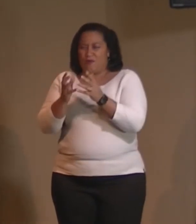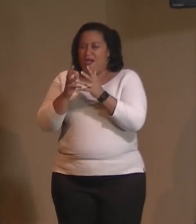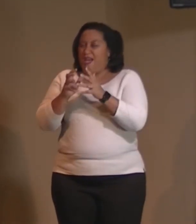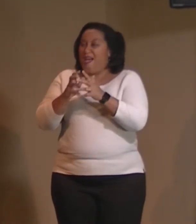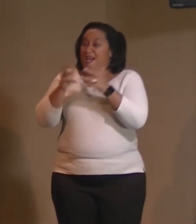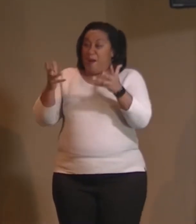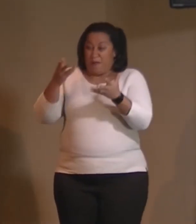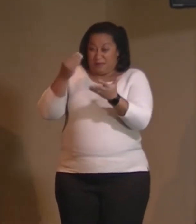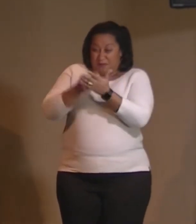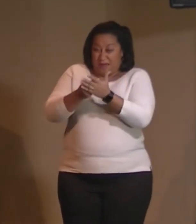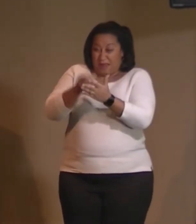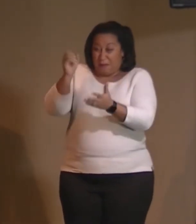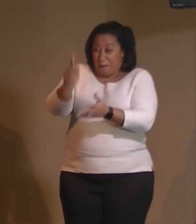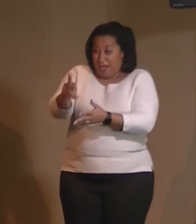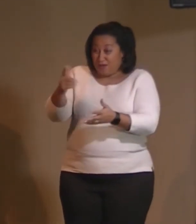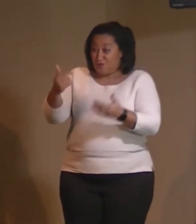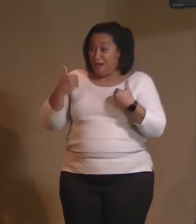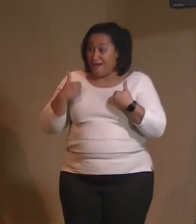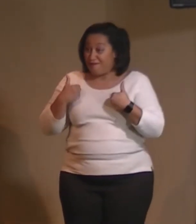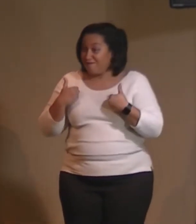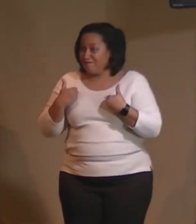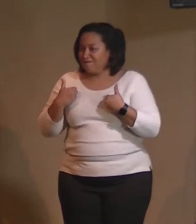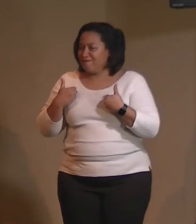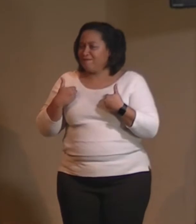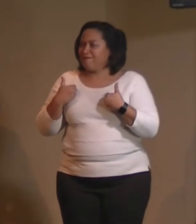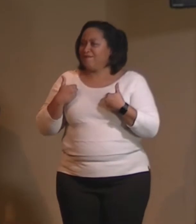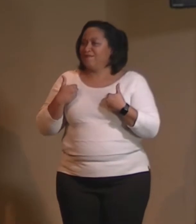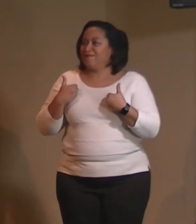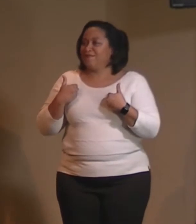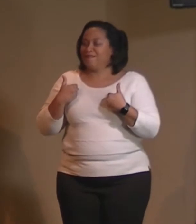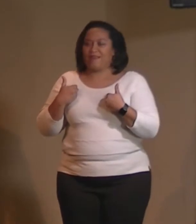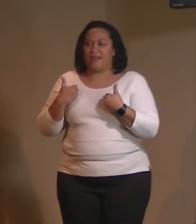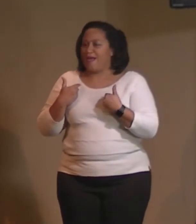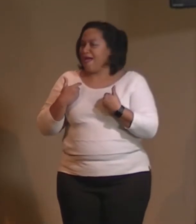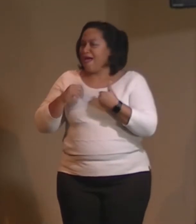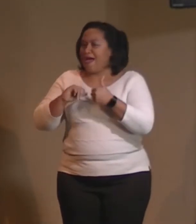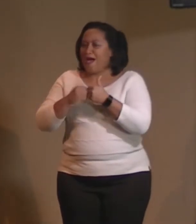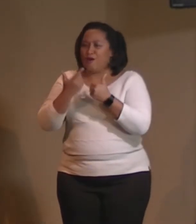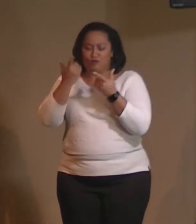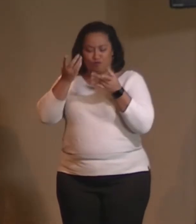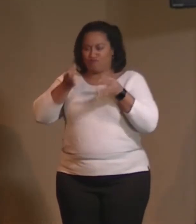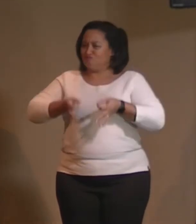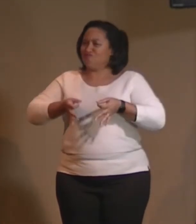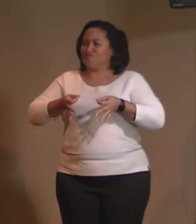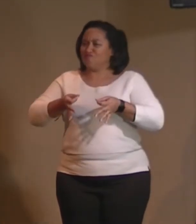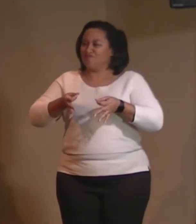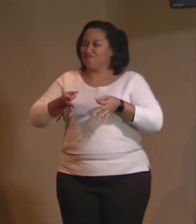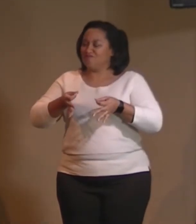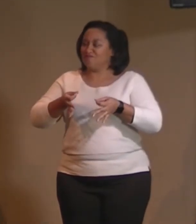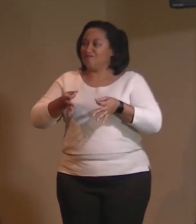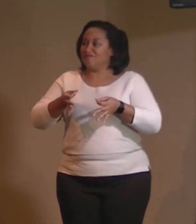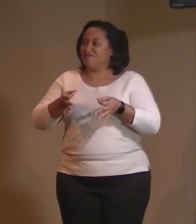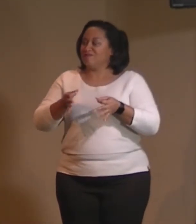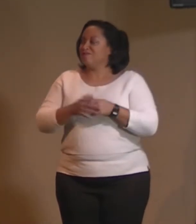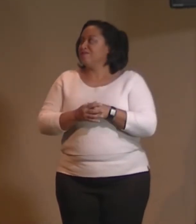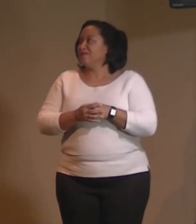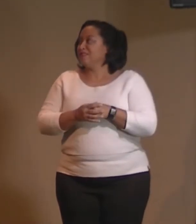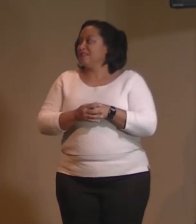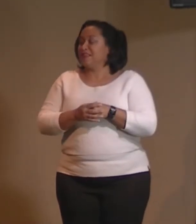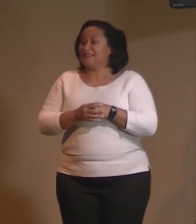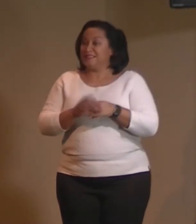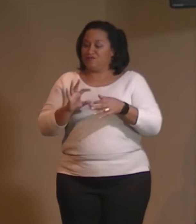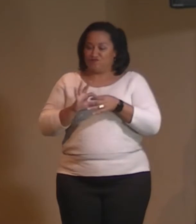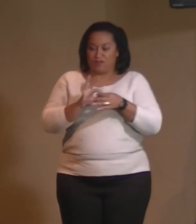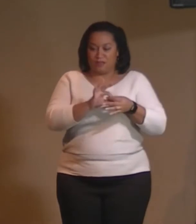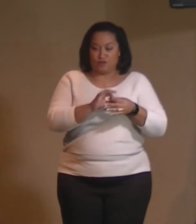what are you quantifying that by? Are you quantifying your bank account based